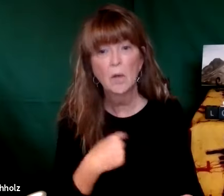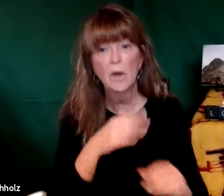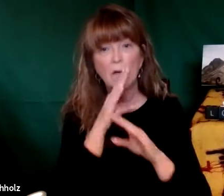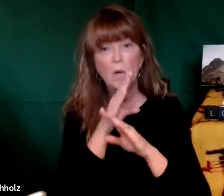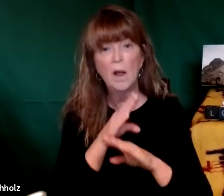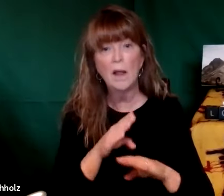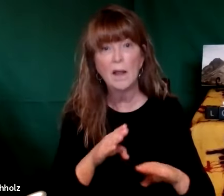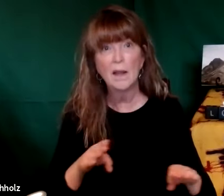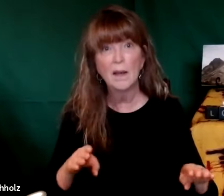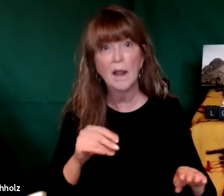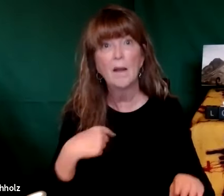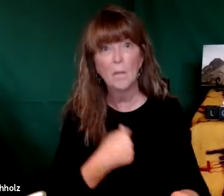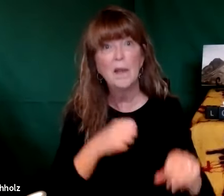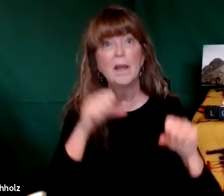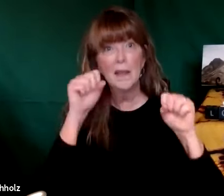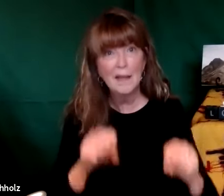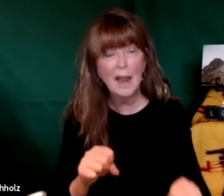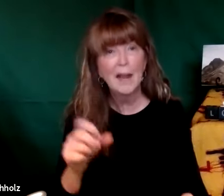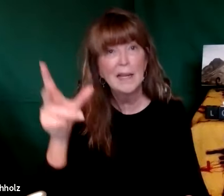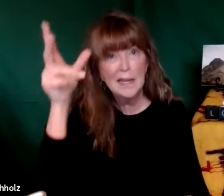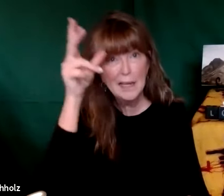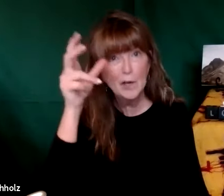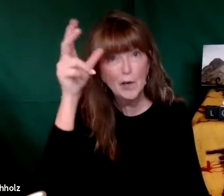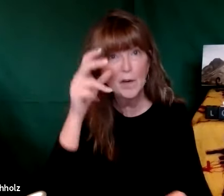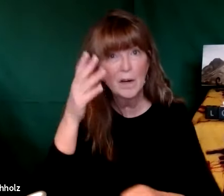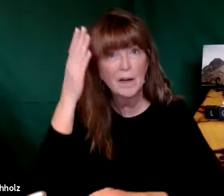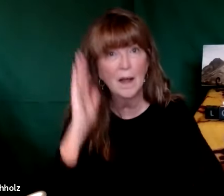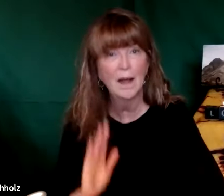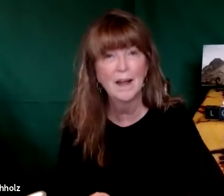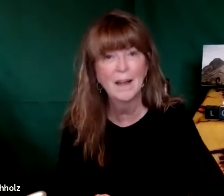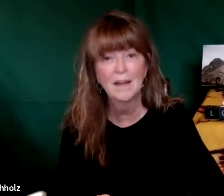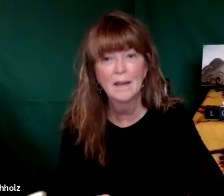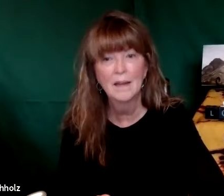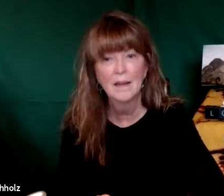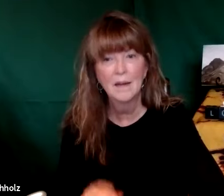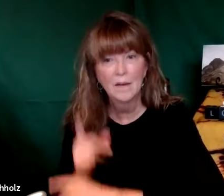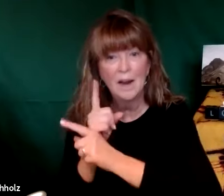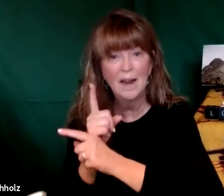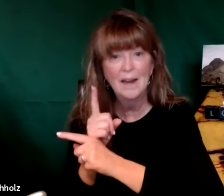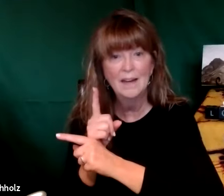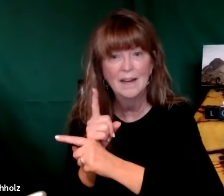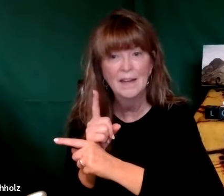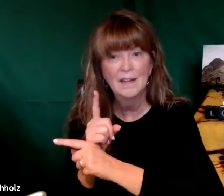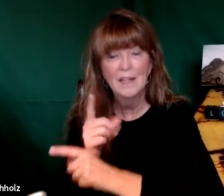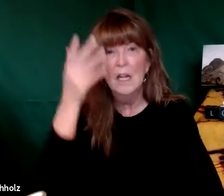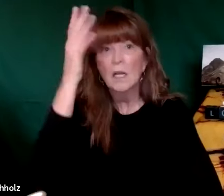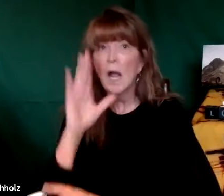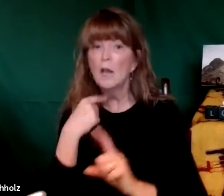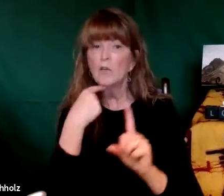and feeling absolutely alone if we can become quiet then we hear God speaking to